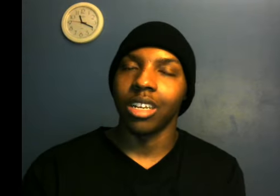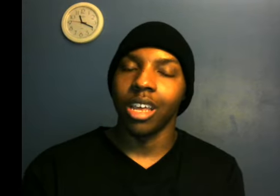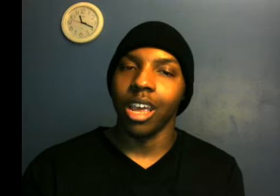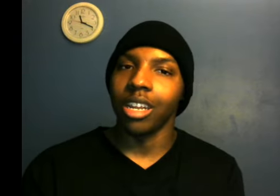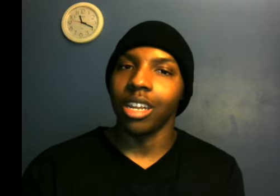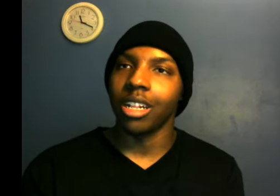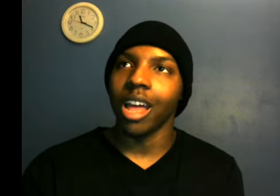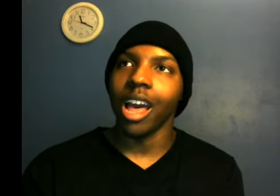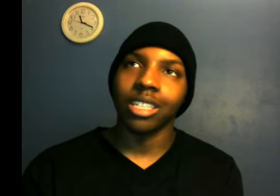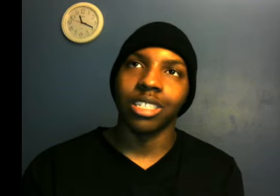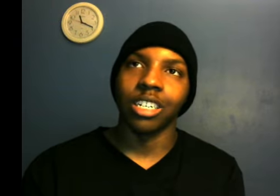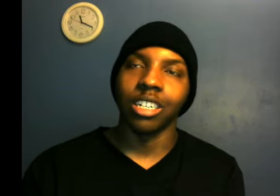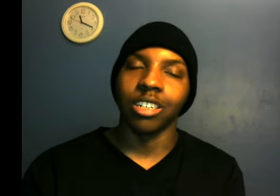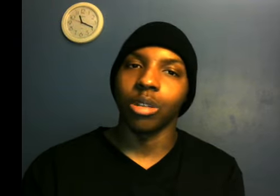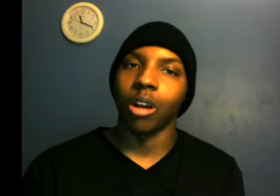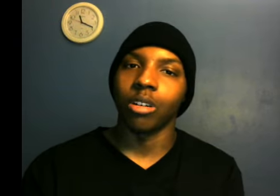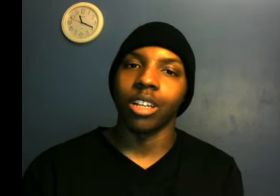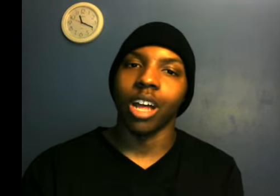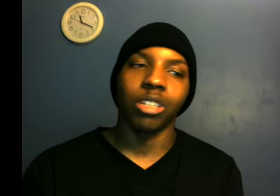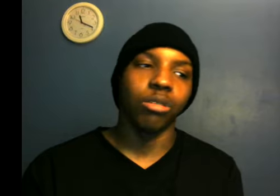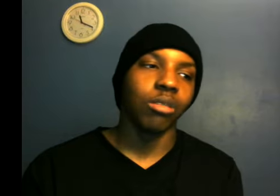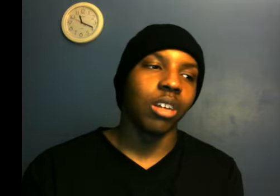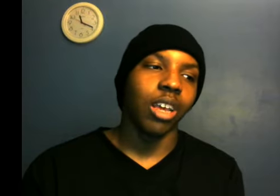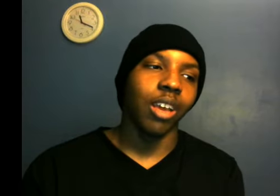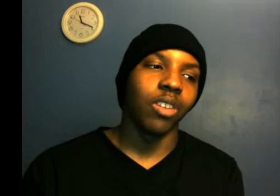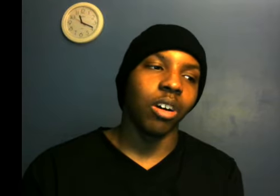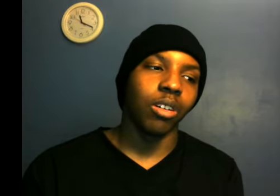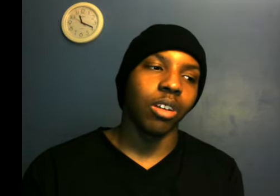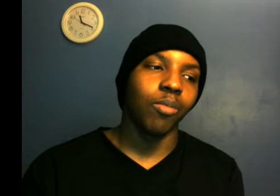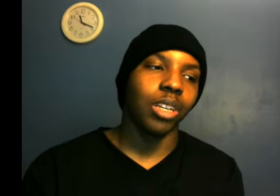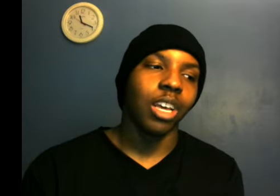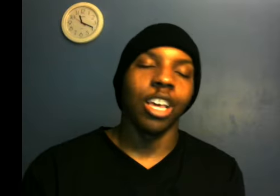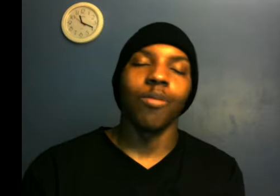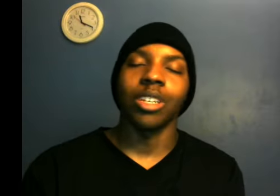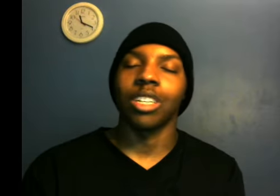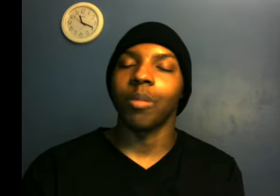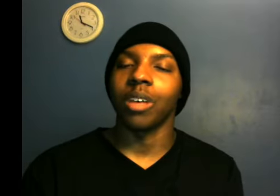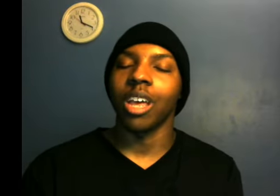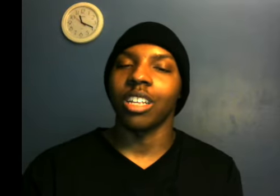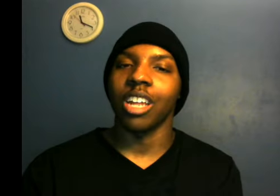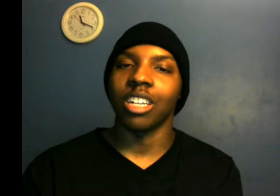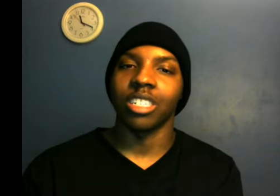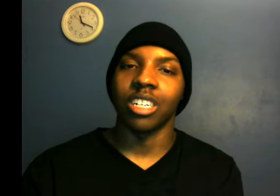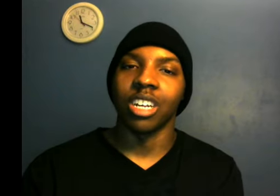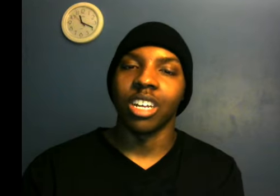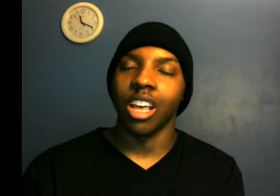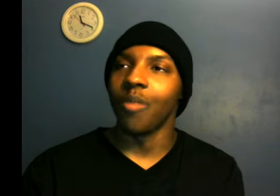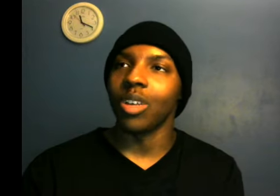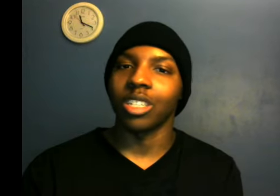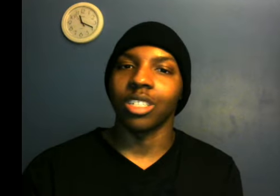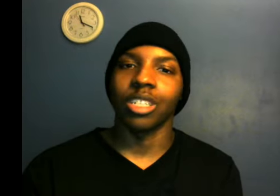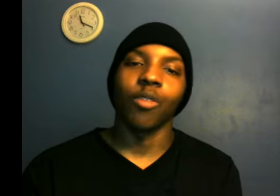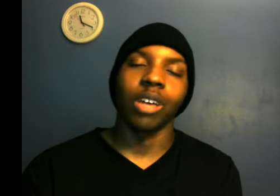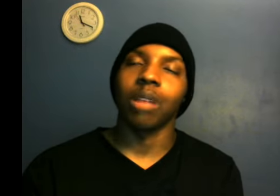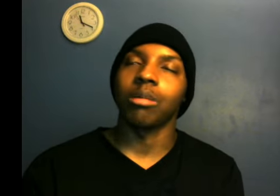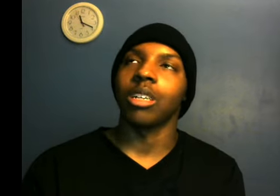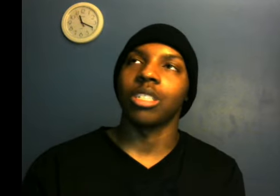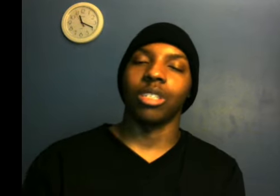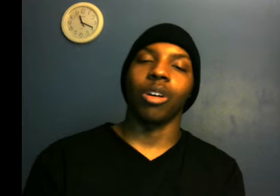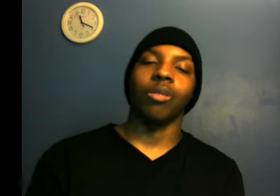And then last year he was hurt a lot too. Even though he missed a couple games last year. And he missed several games this year. So